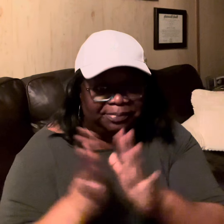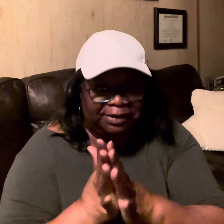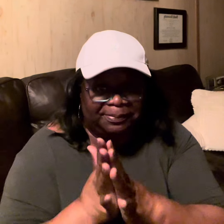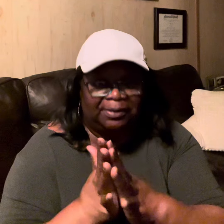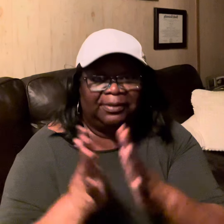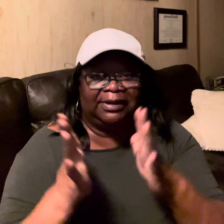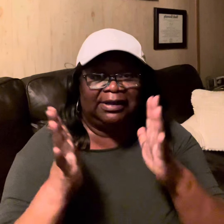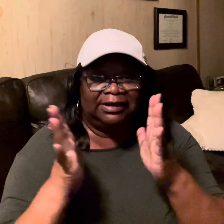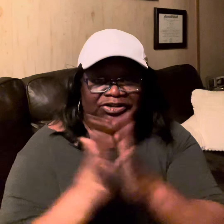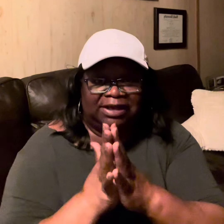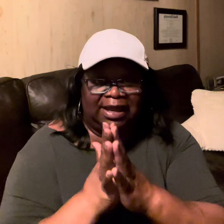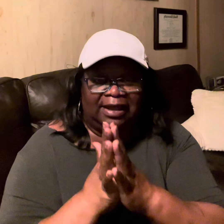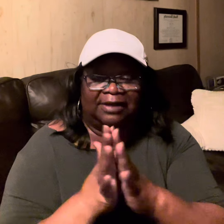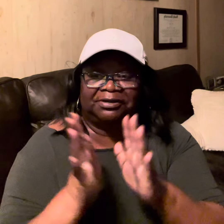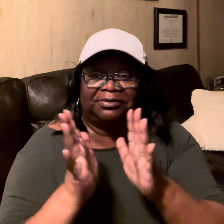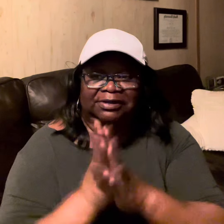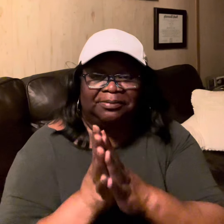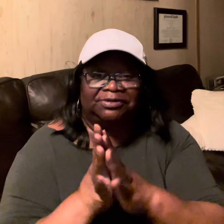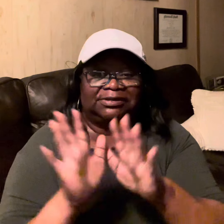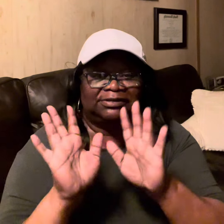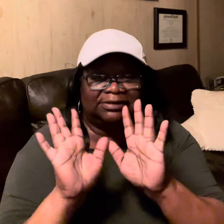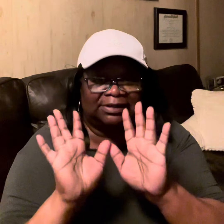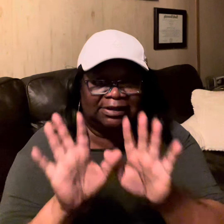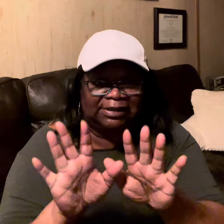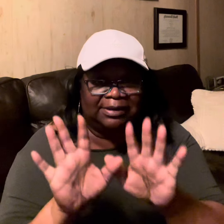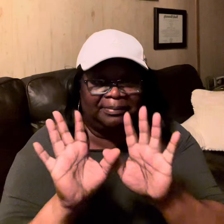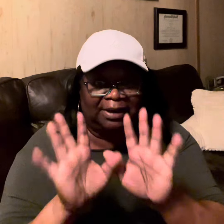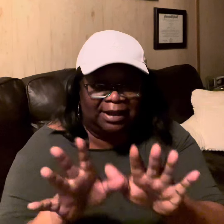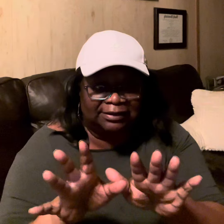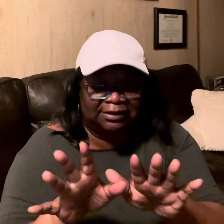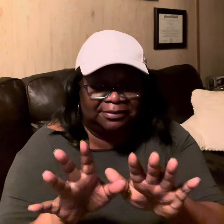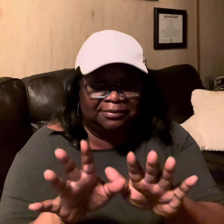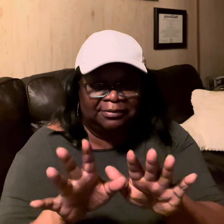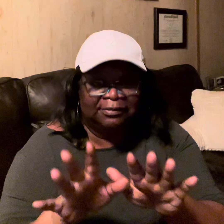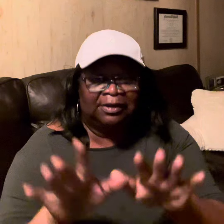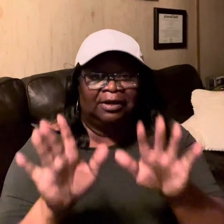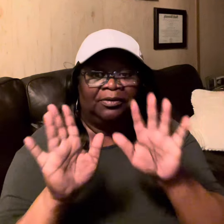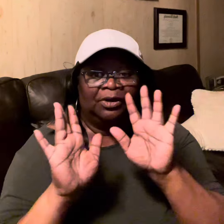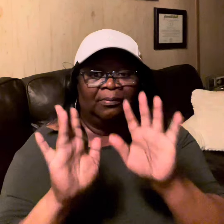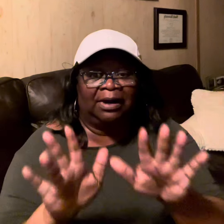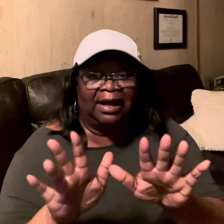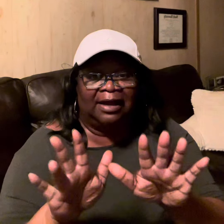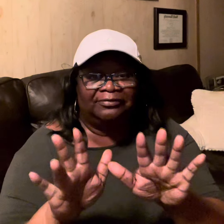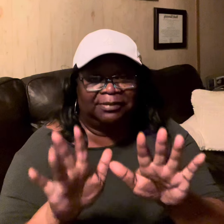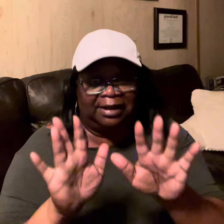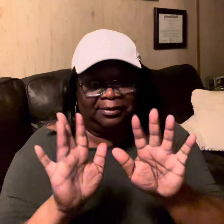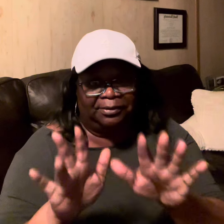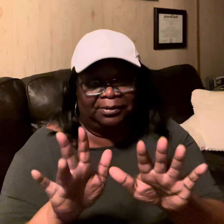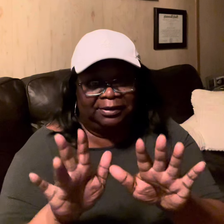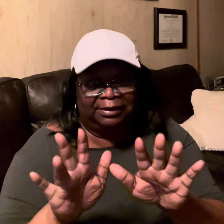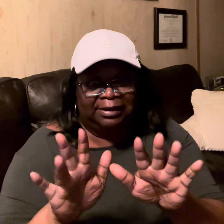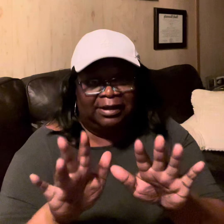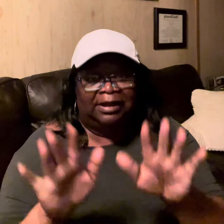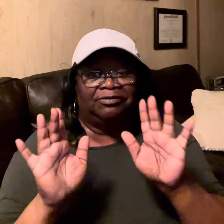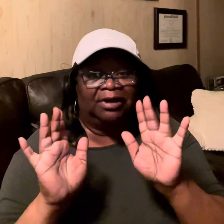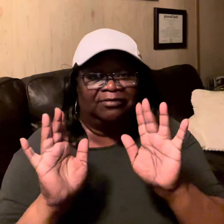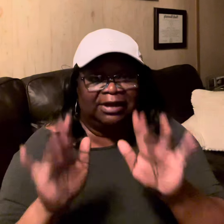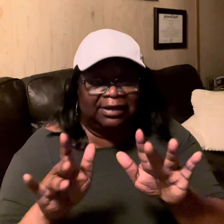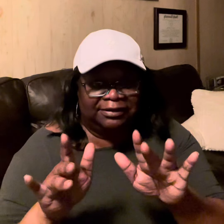people in the chat I told Debra she should delete and block them we're gonna block from now on do you have anything